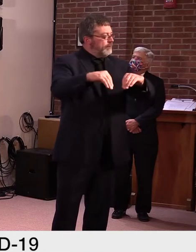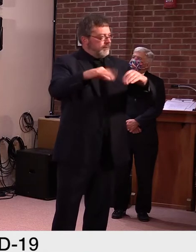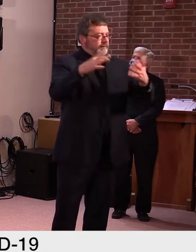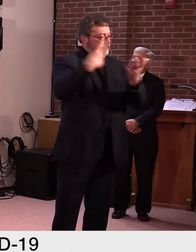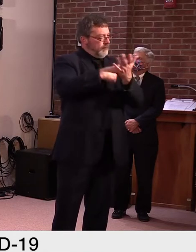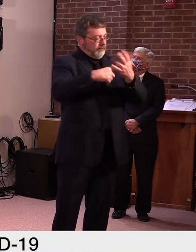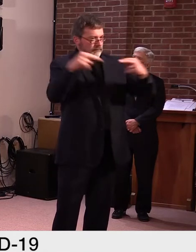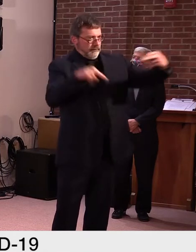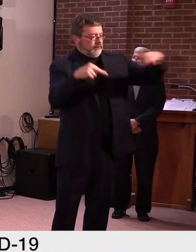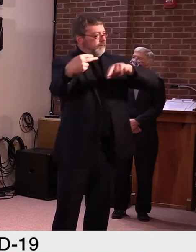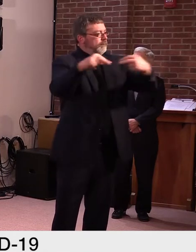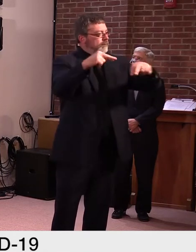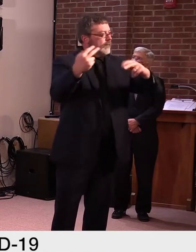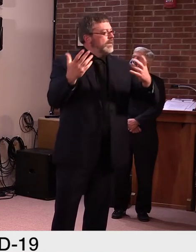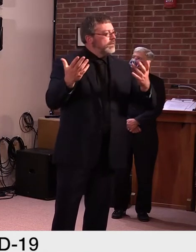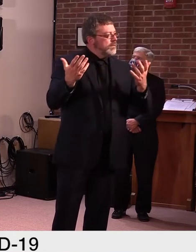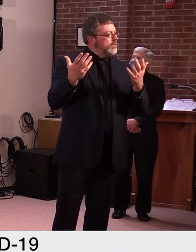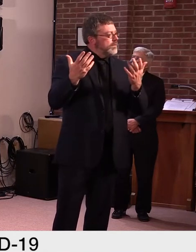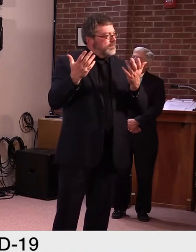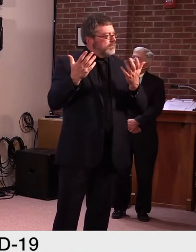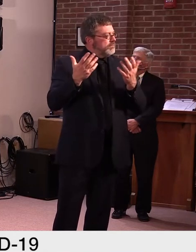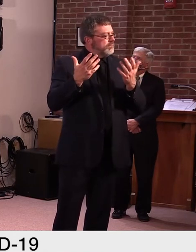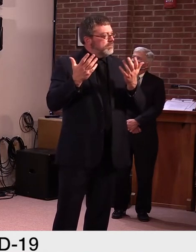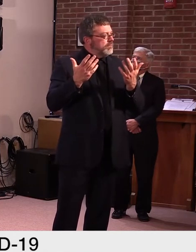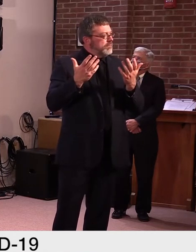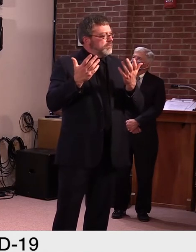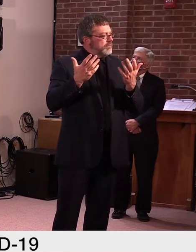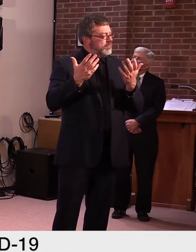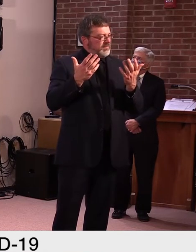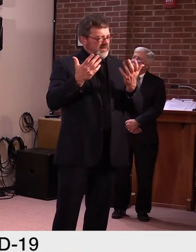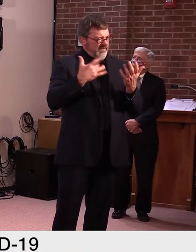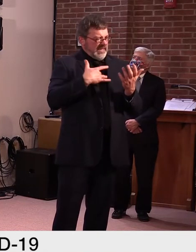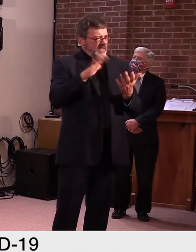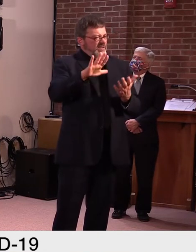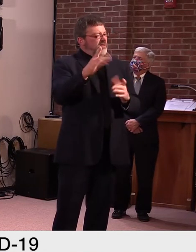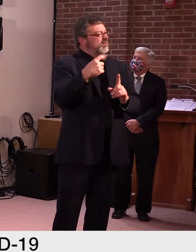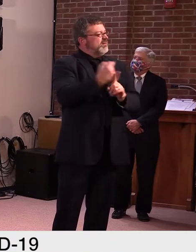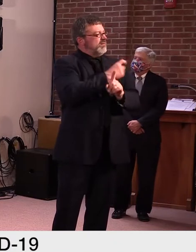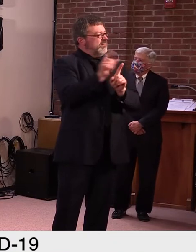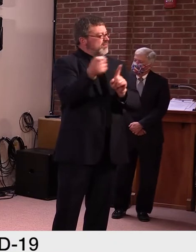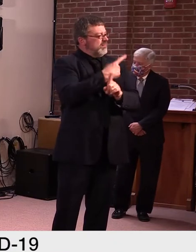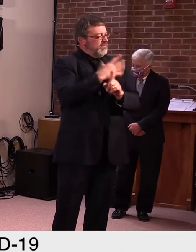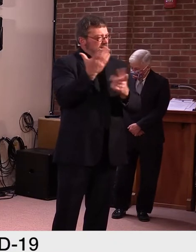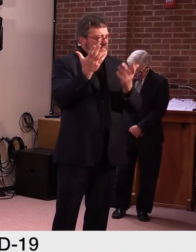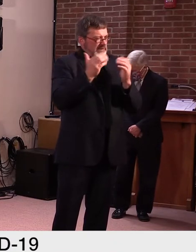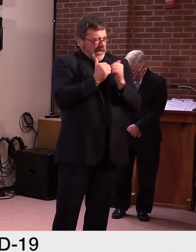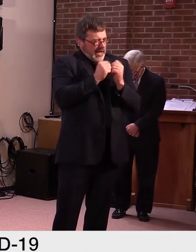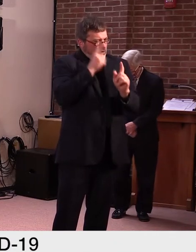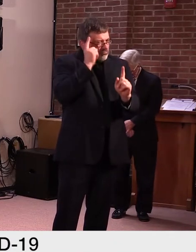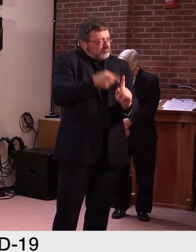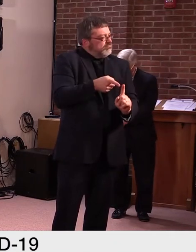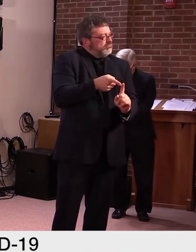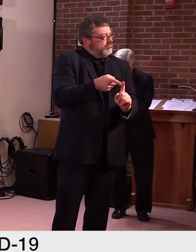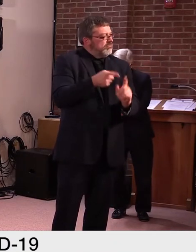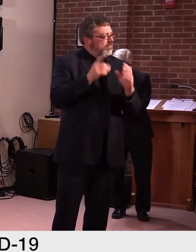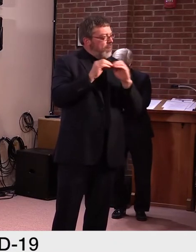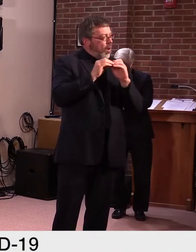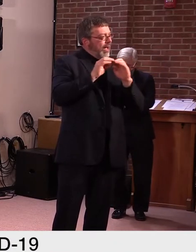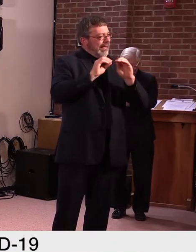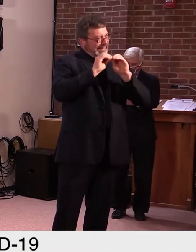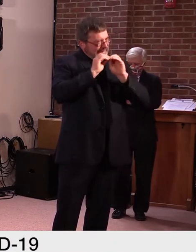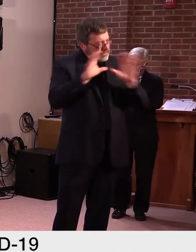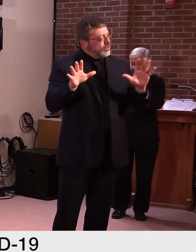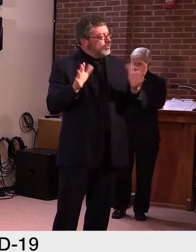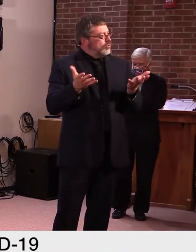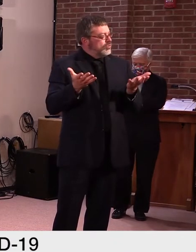conflicting laws as it relates to juvenile records. And we're just doing an assessment. So this is, as, uh, you're aware, this is a temporary hold as we do a